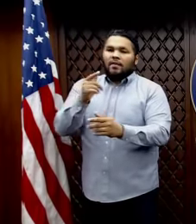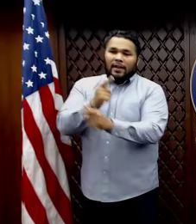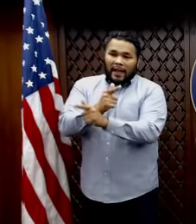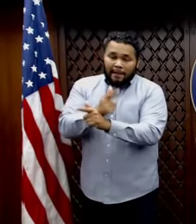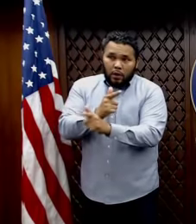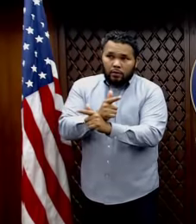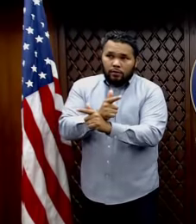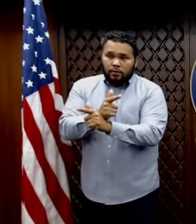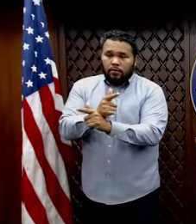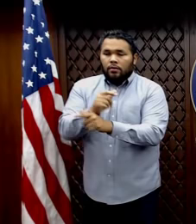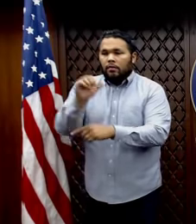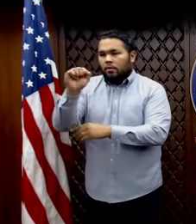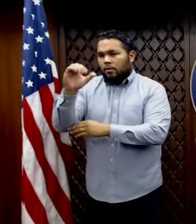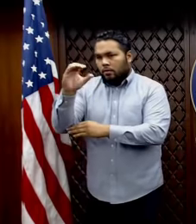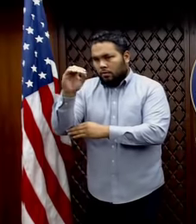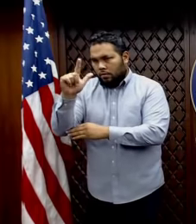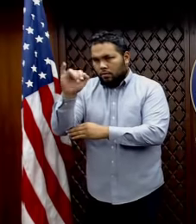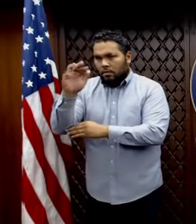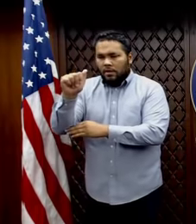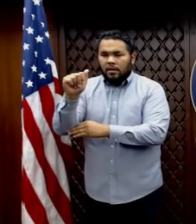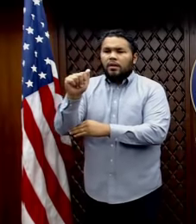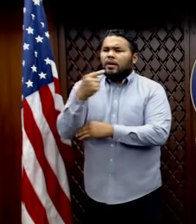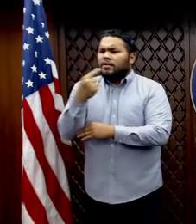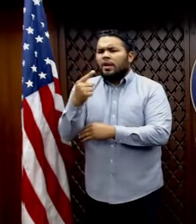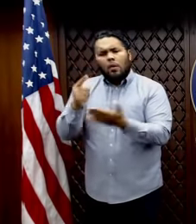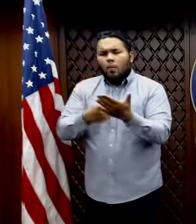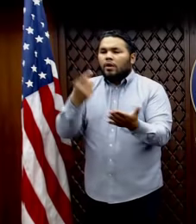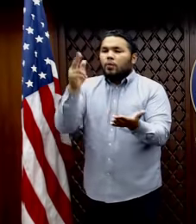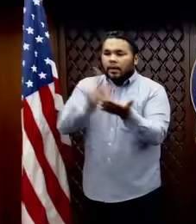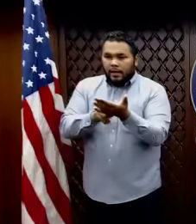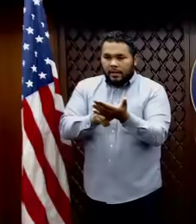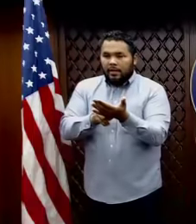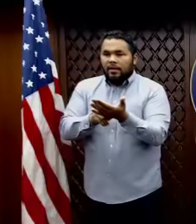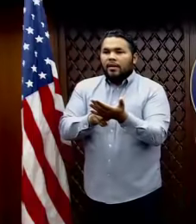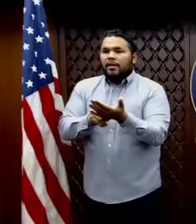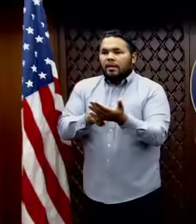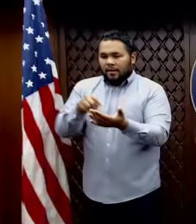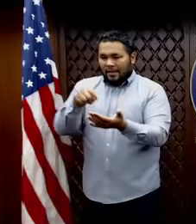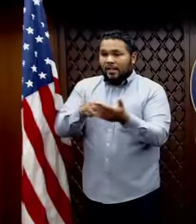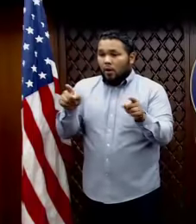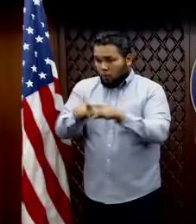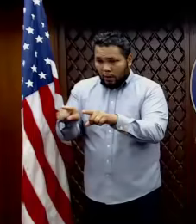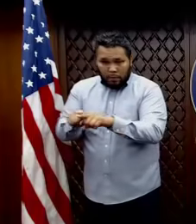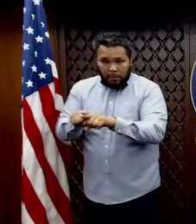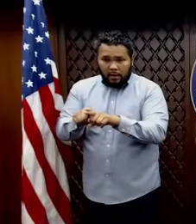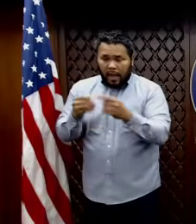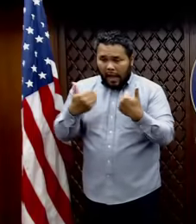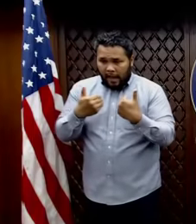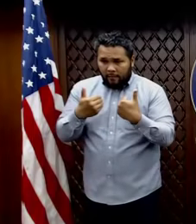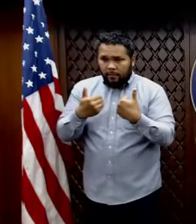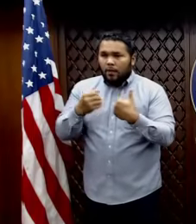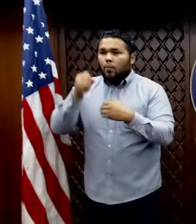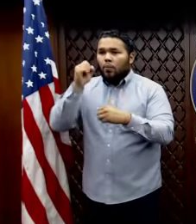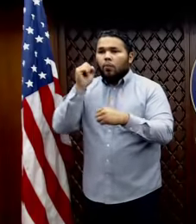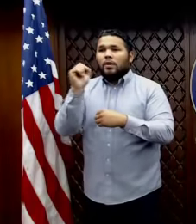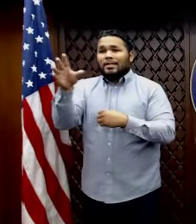uh, Scalia, um, they're saying that once we signed this memorandum of agreement, which we have, and we have sent